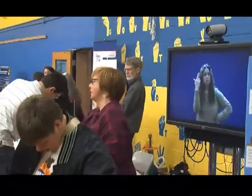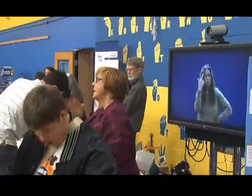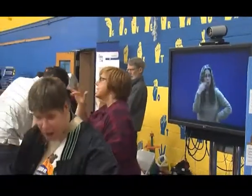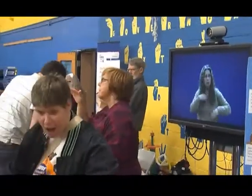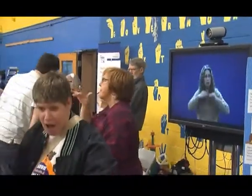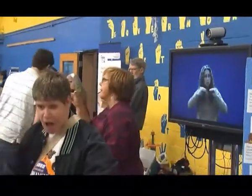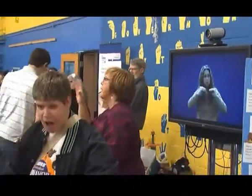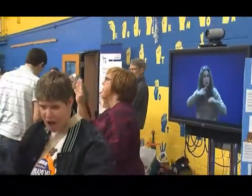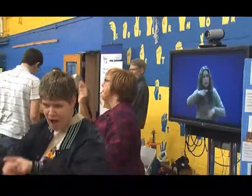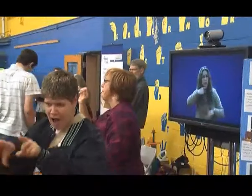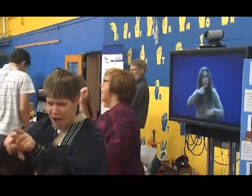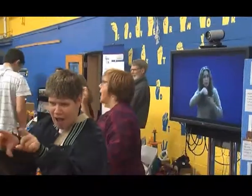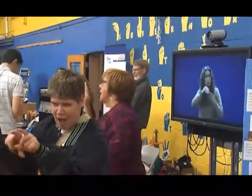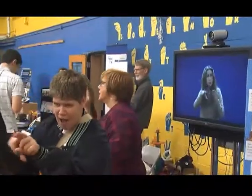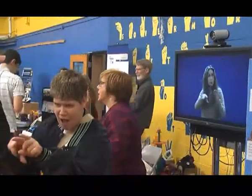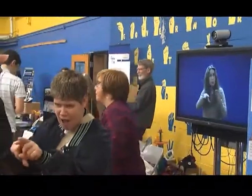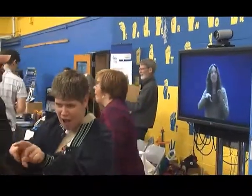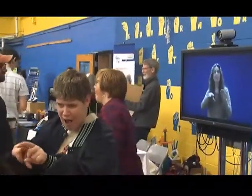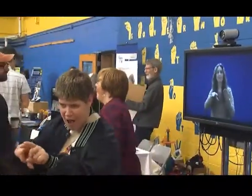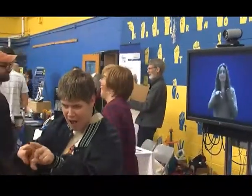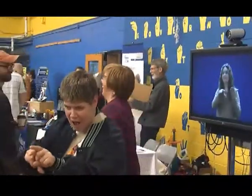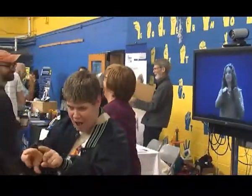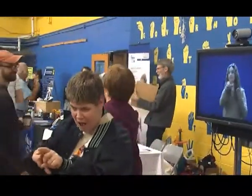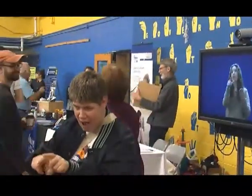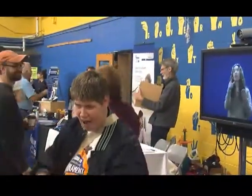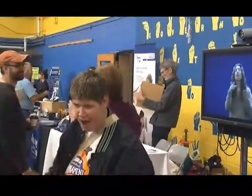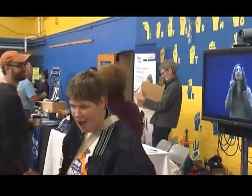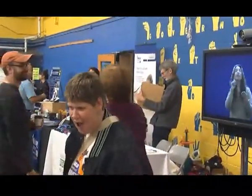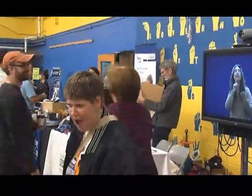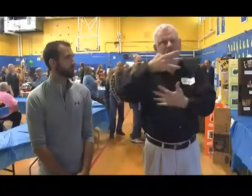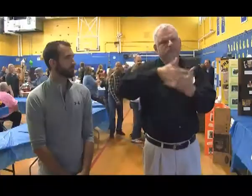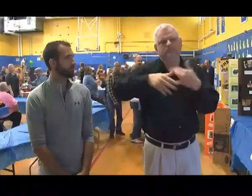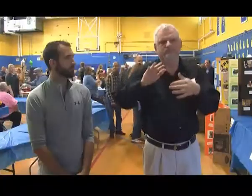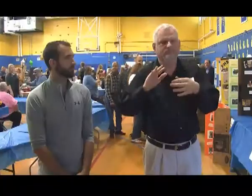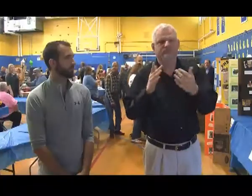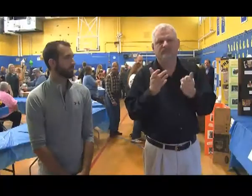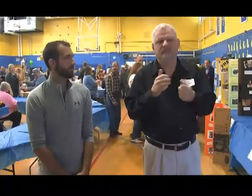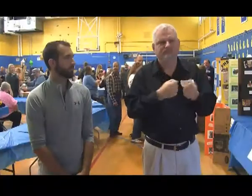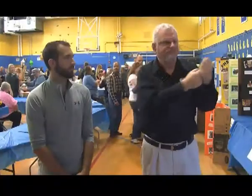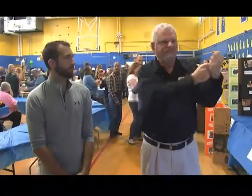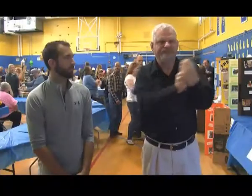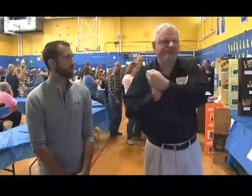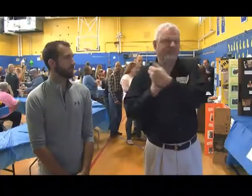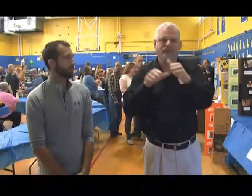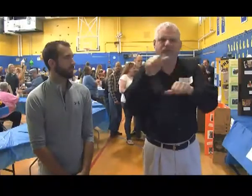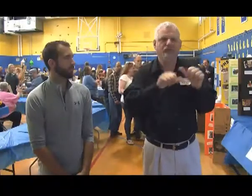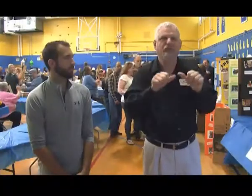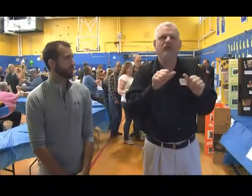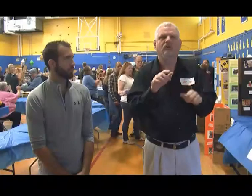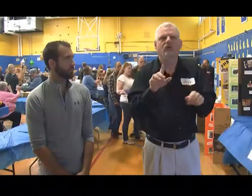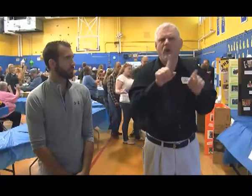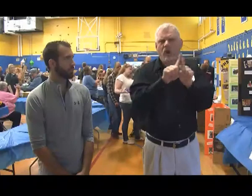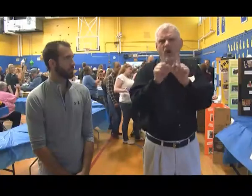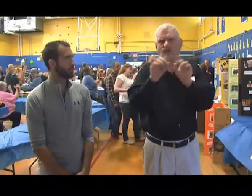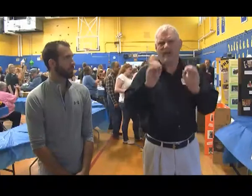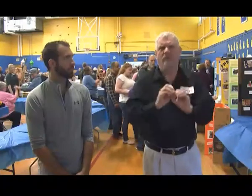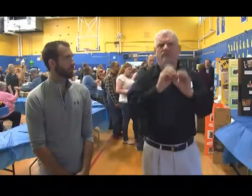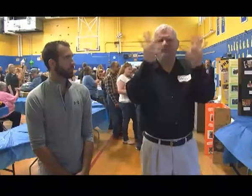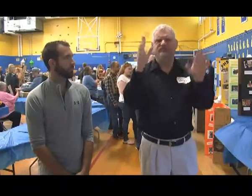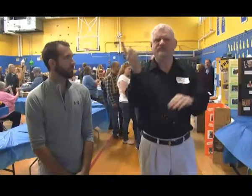educate and encourage openness between the two cultures. There is a gap between them, but we always encourage a bridge to be built.